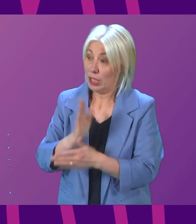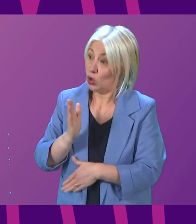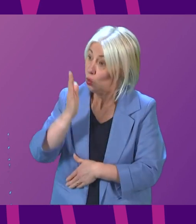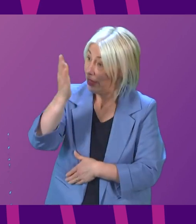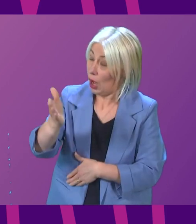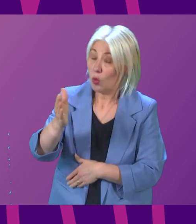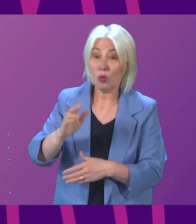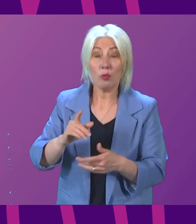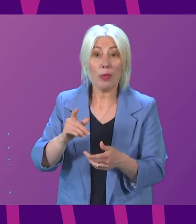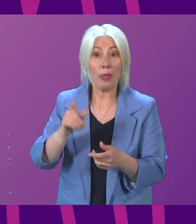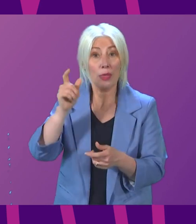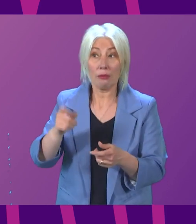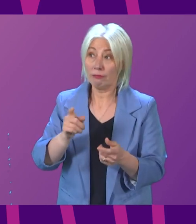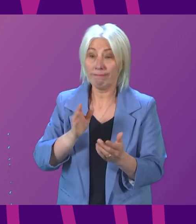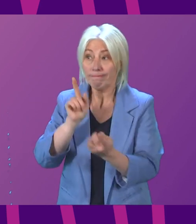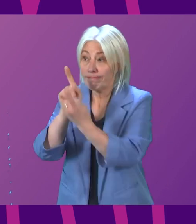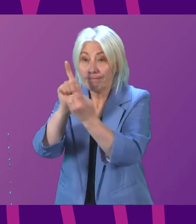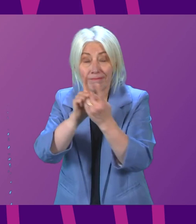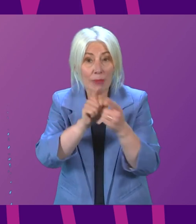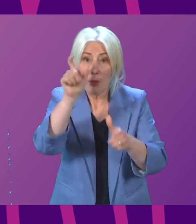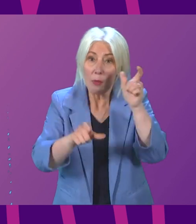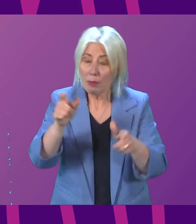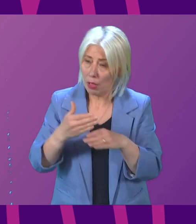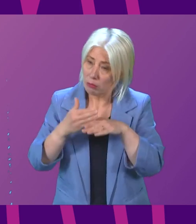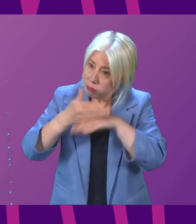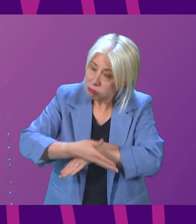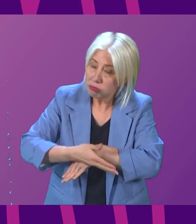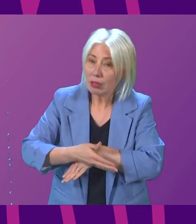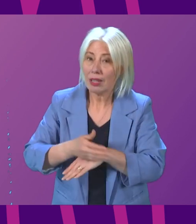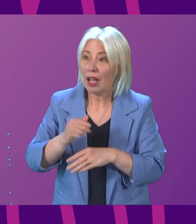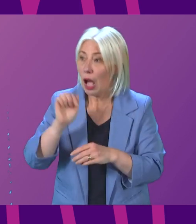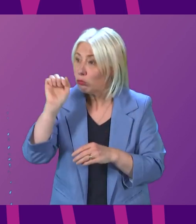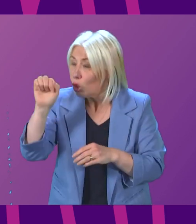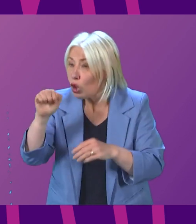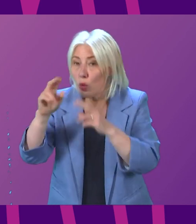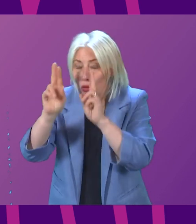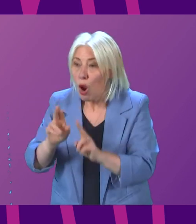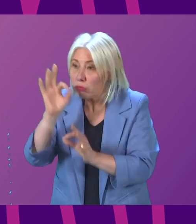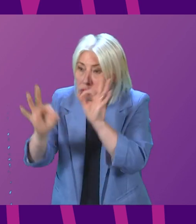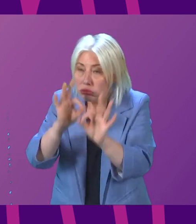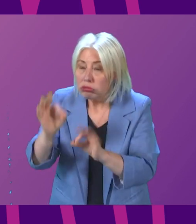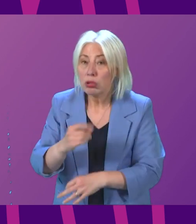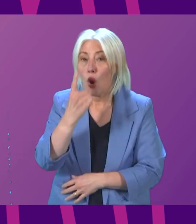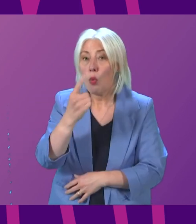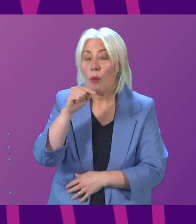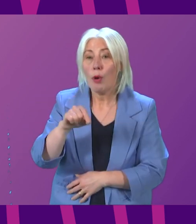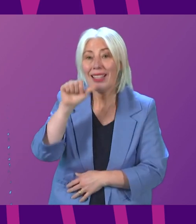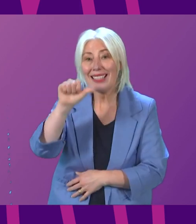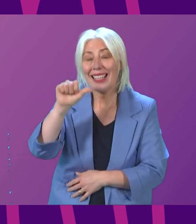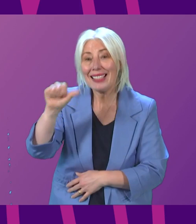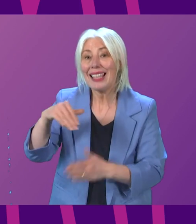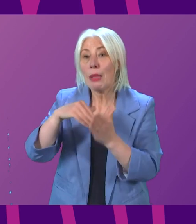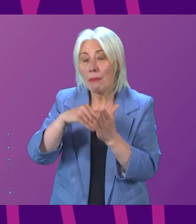up the Registrar-General's offer to meet with the very hard-working census field force. Over 1.66